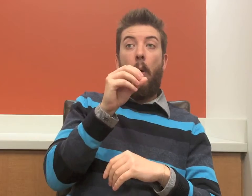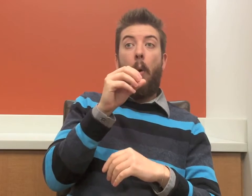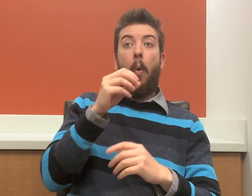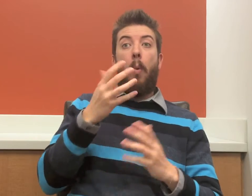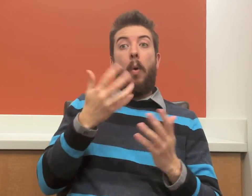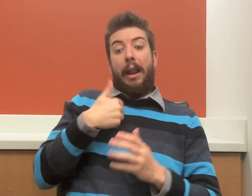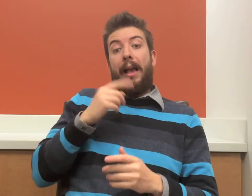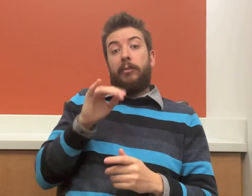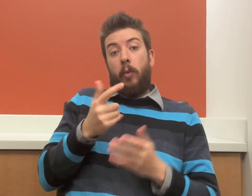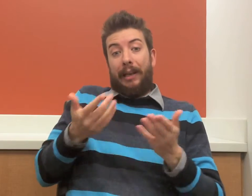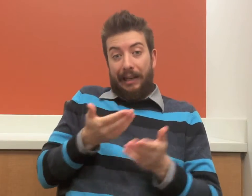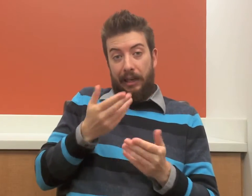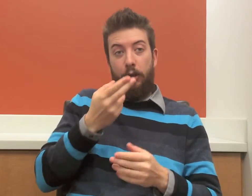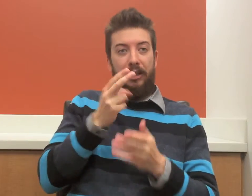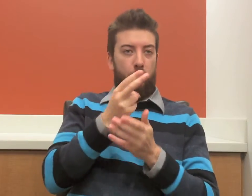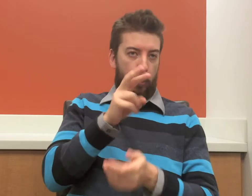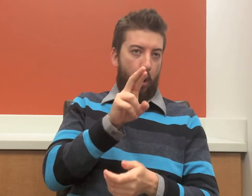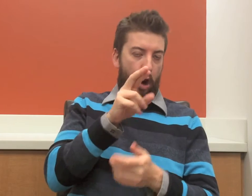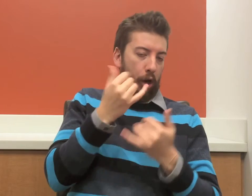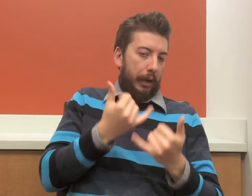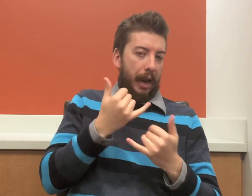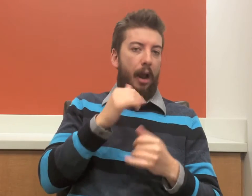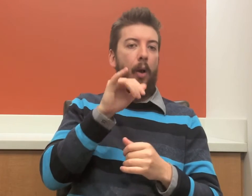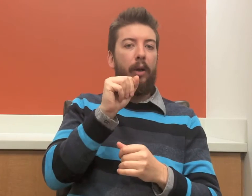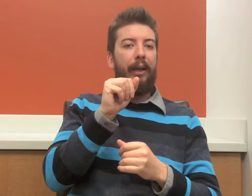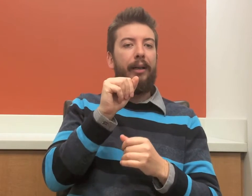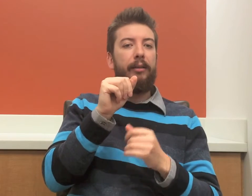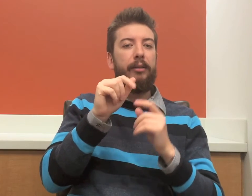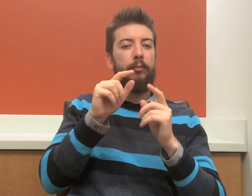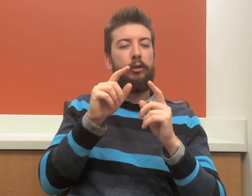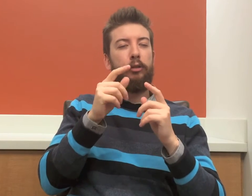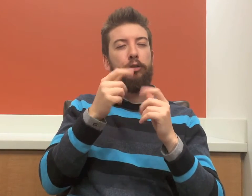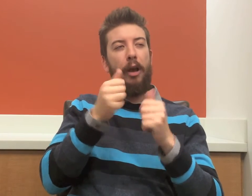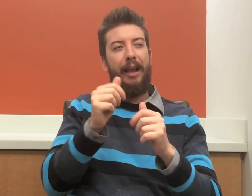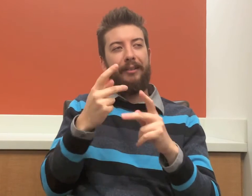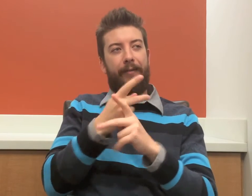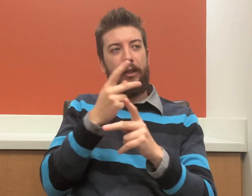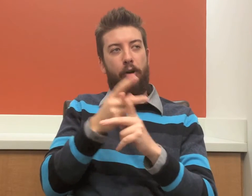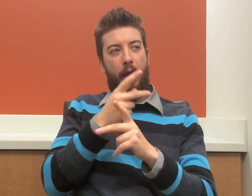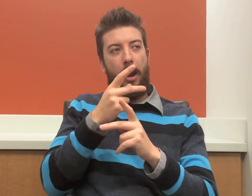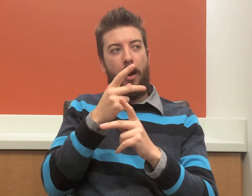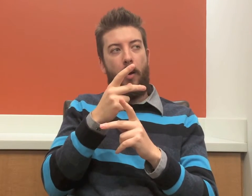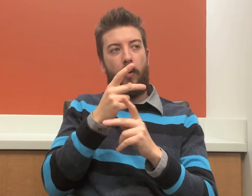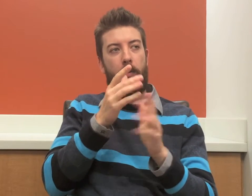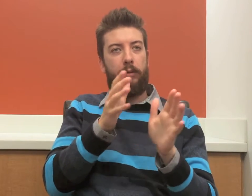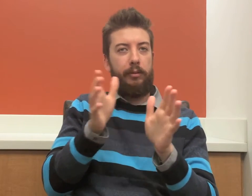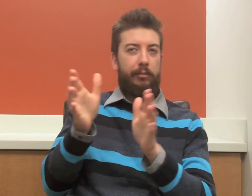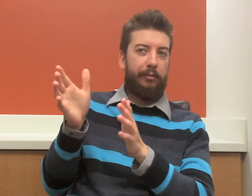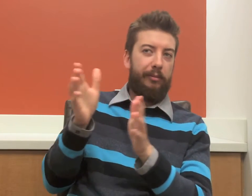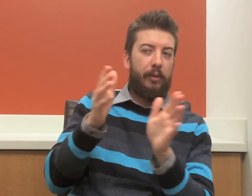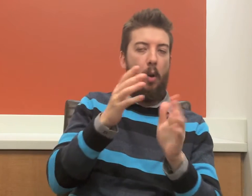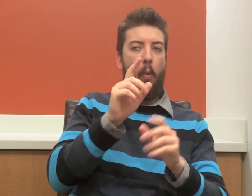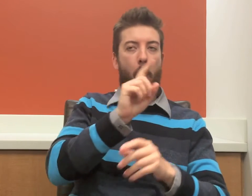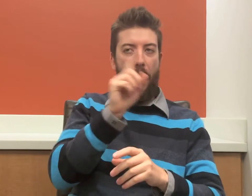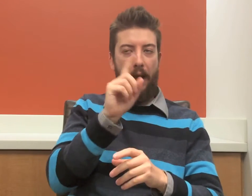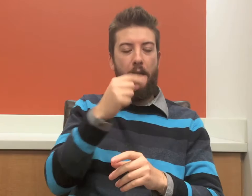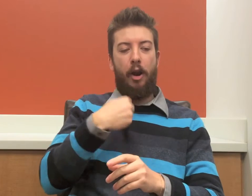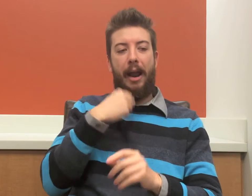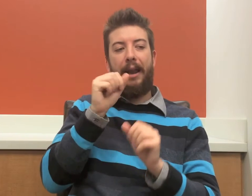So what I'm doing here at U of R now is I'm trying to look at where